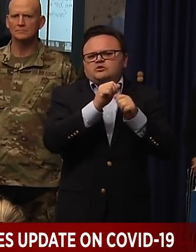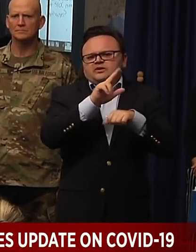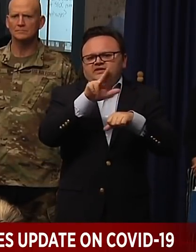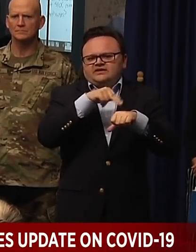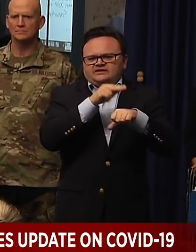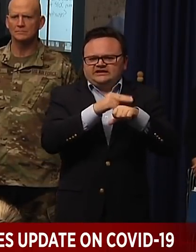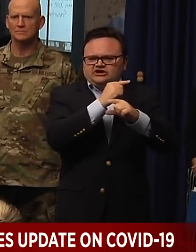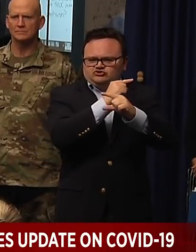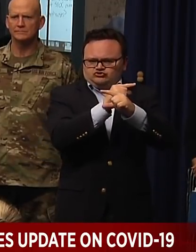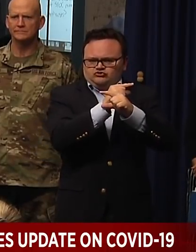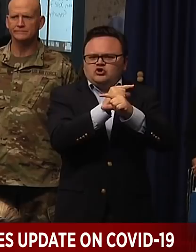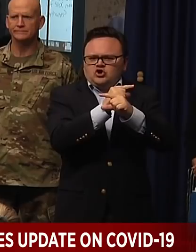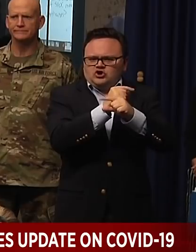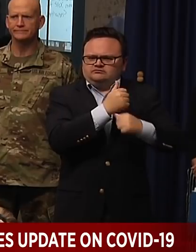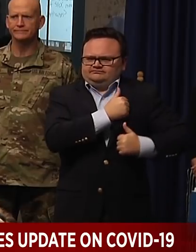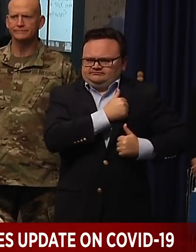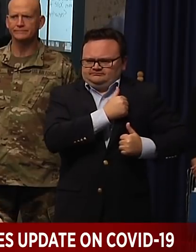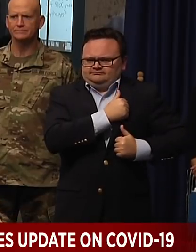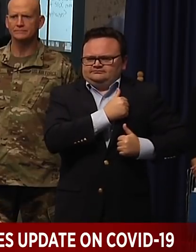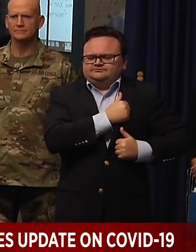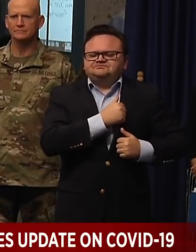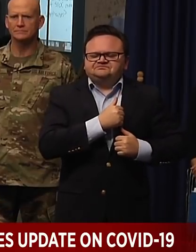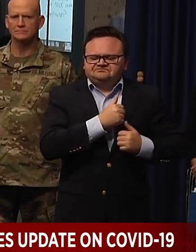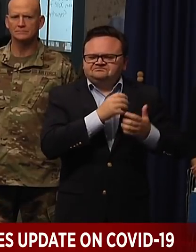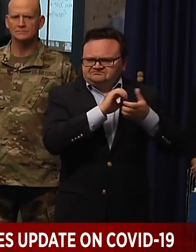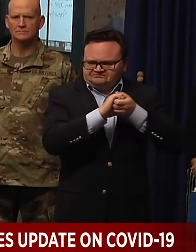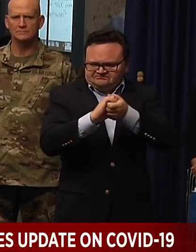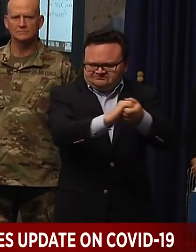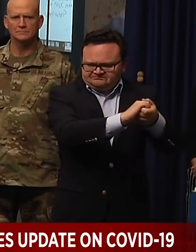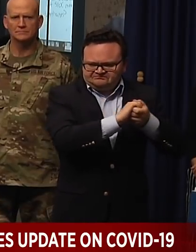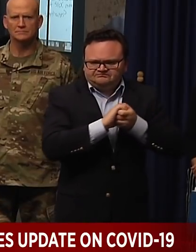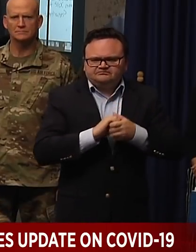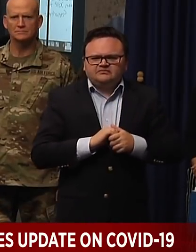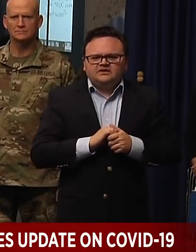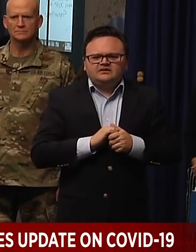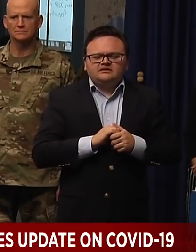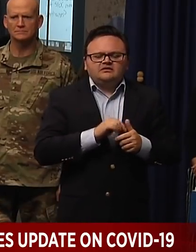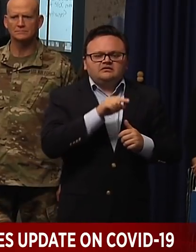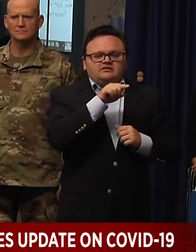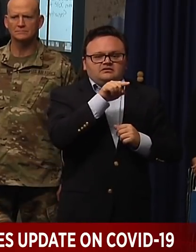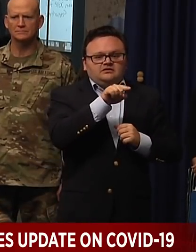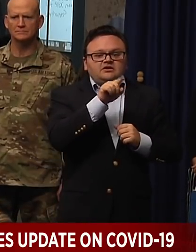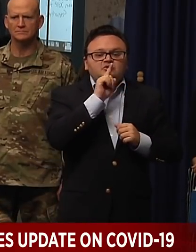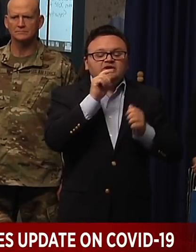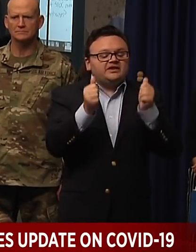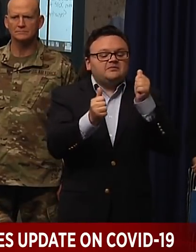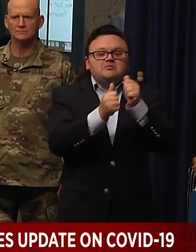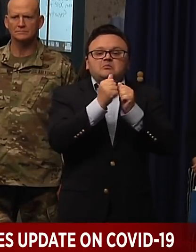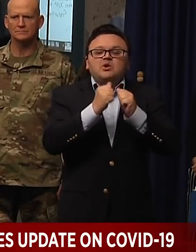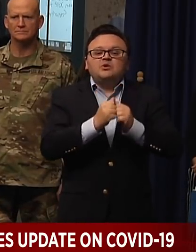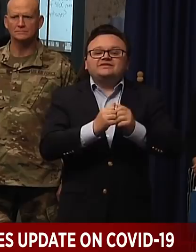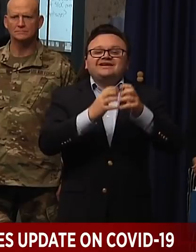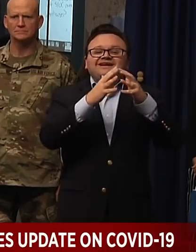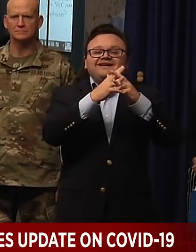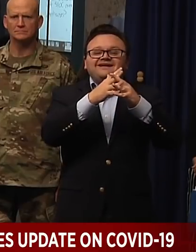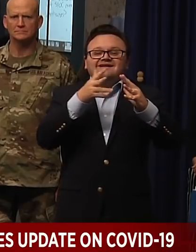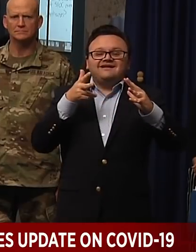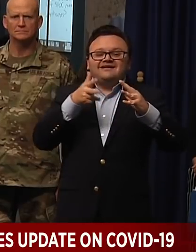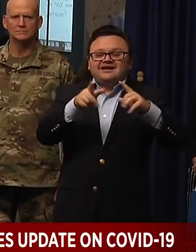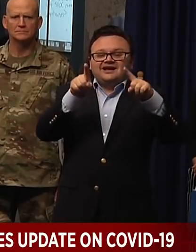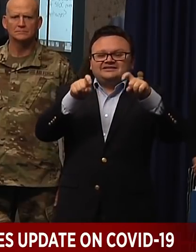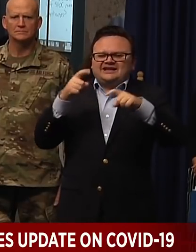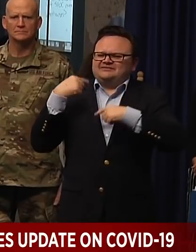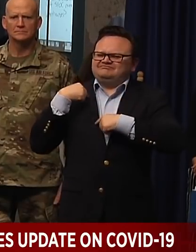what to expect because most of these sites that try to launch don't end up working out, and there's some major problems.